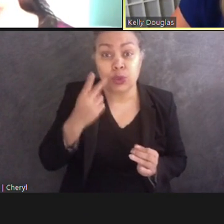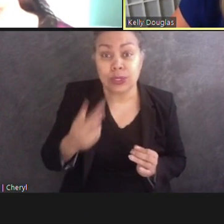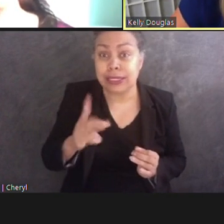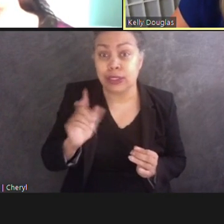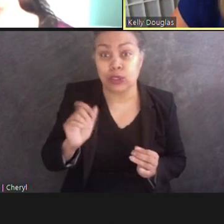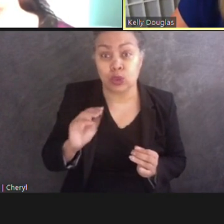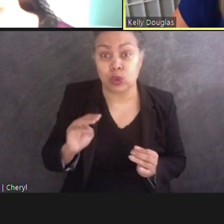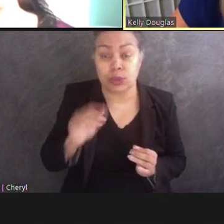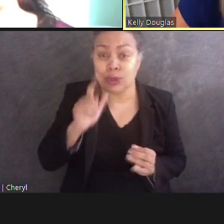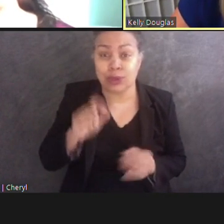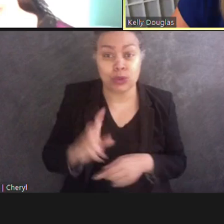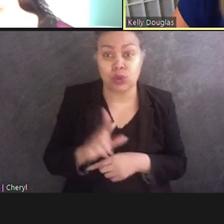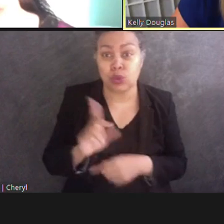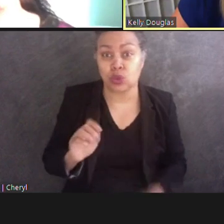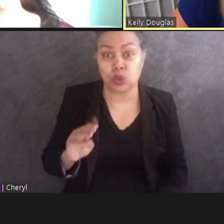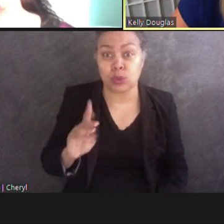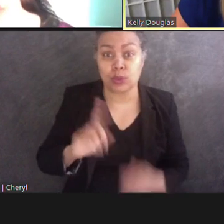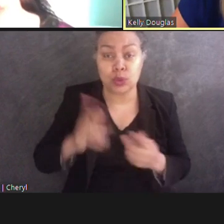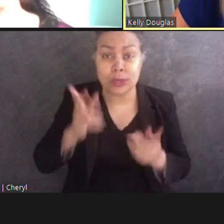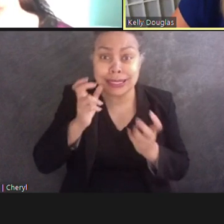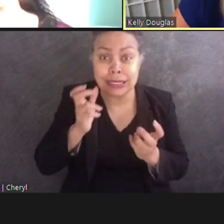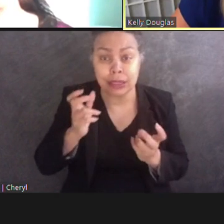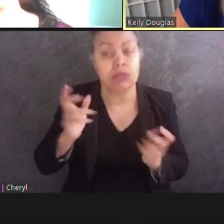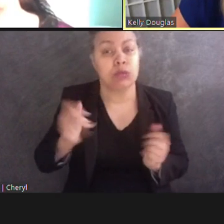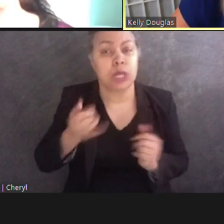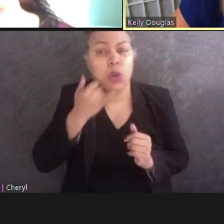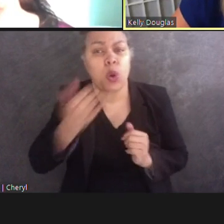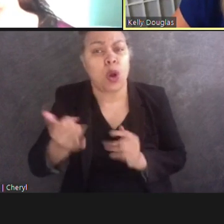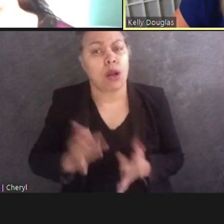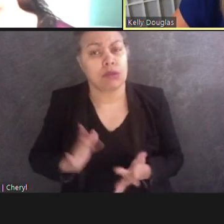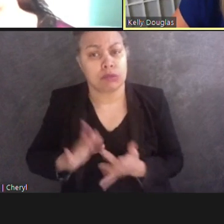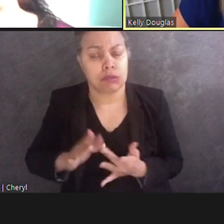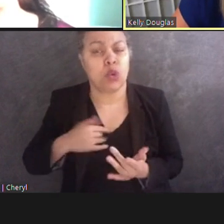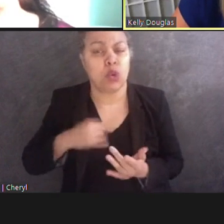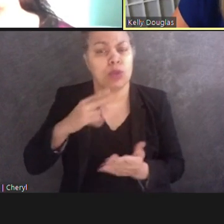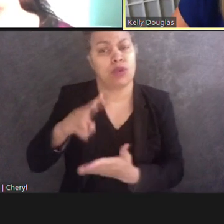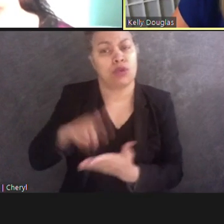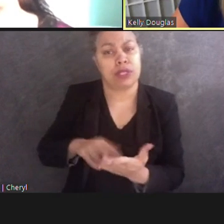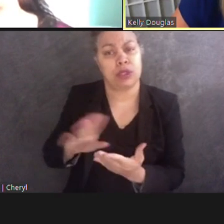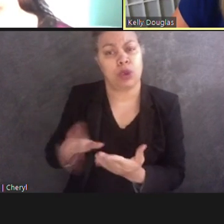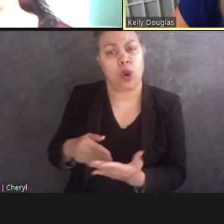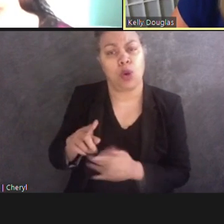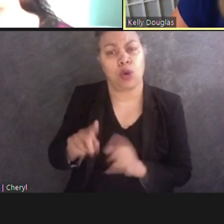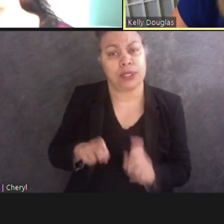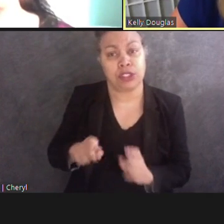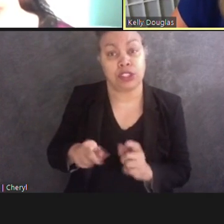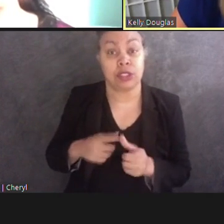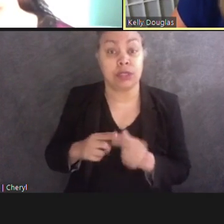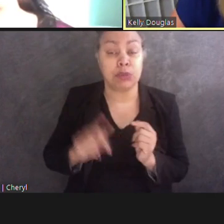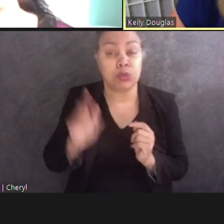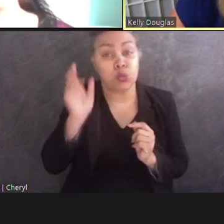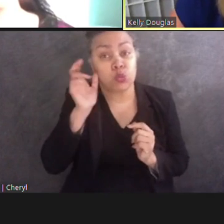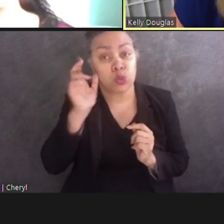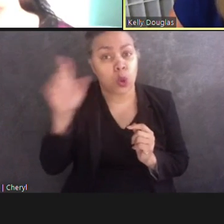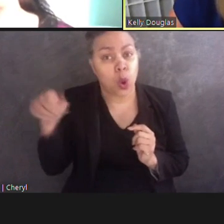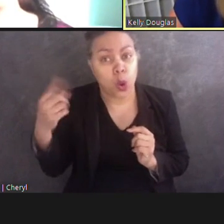read all questions out loud so that the content will be available to individuals calling in on the phone or who cannot see the visual content.